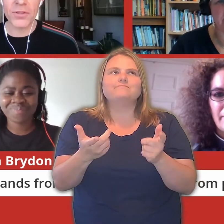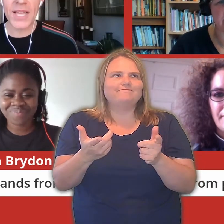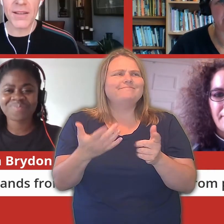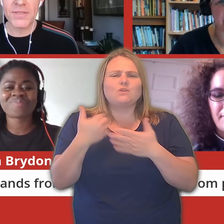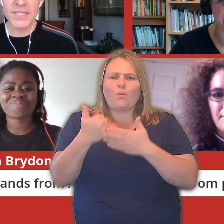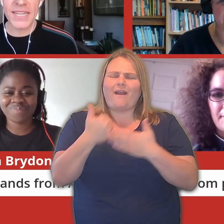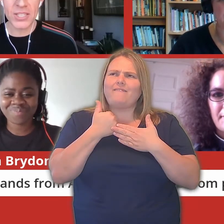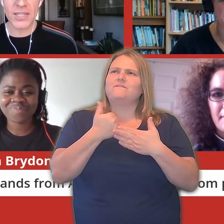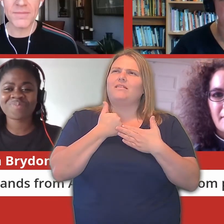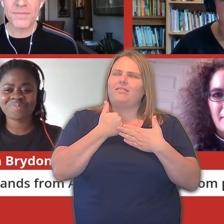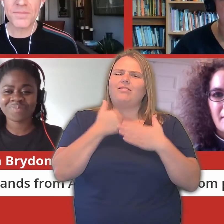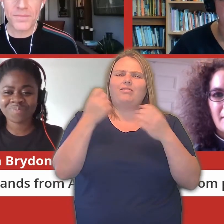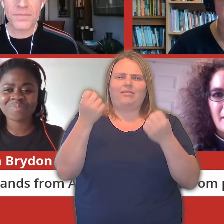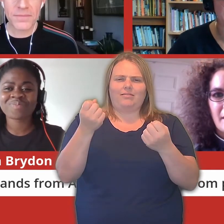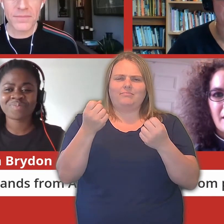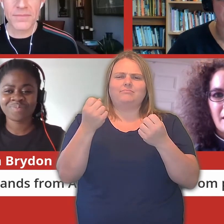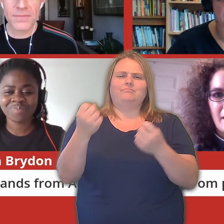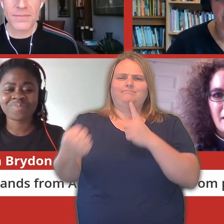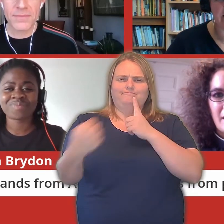a helpful kind of distinction.